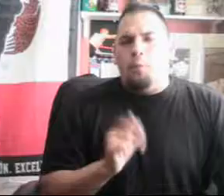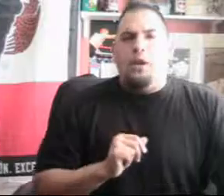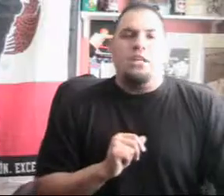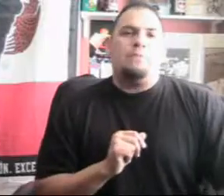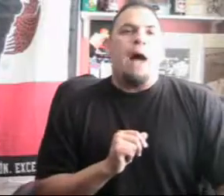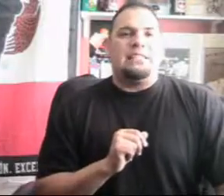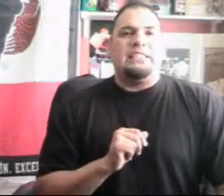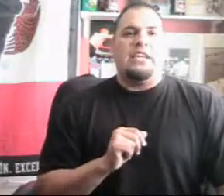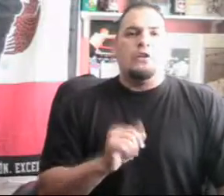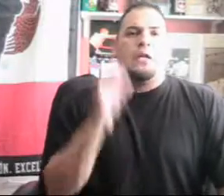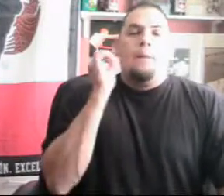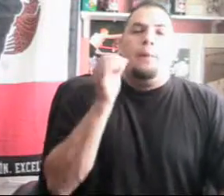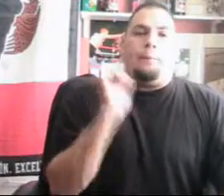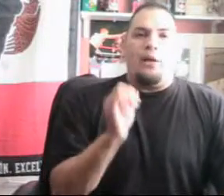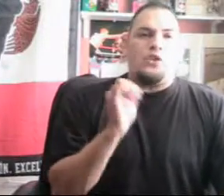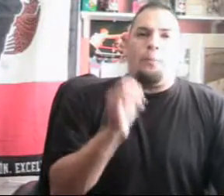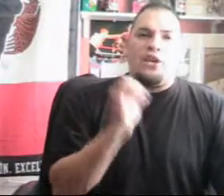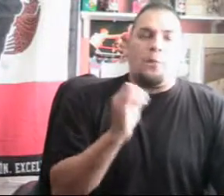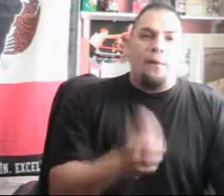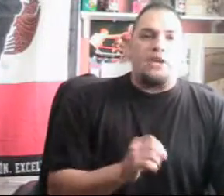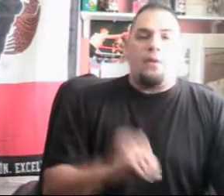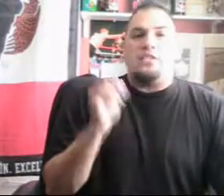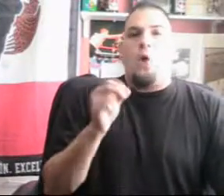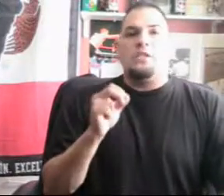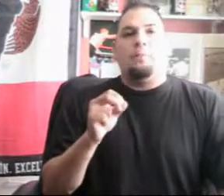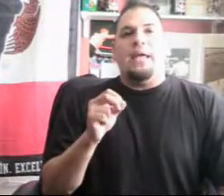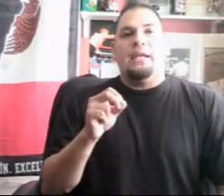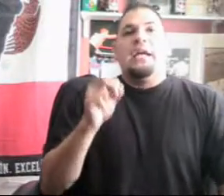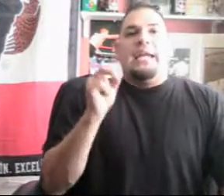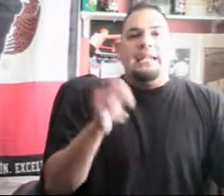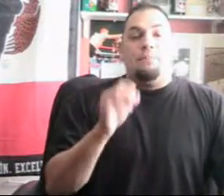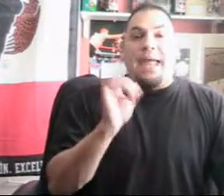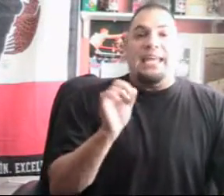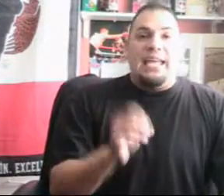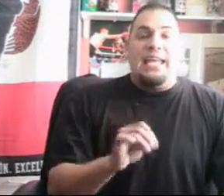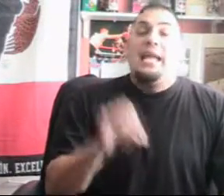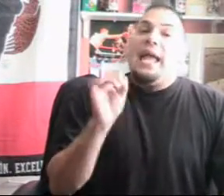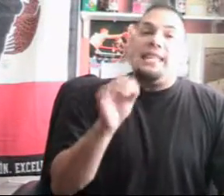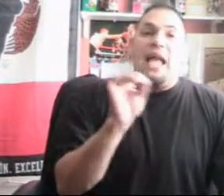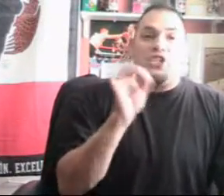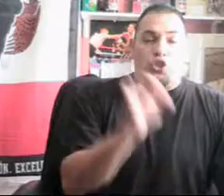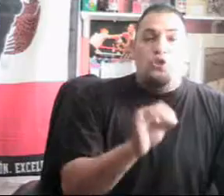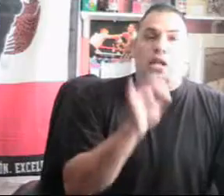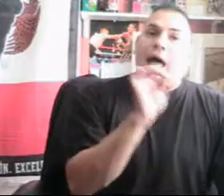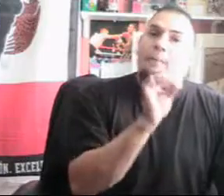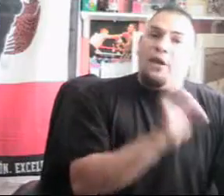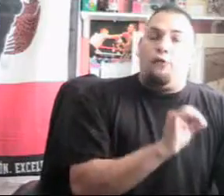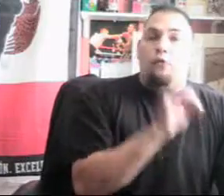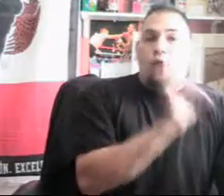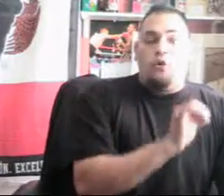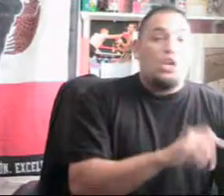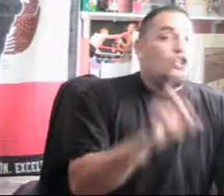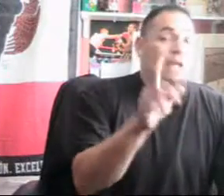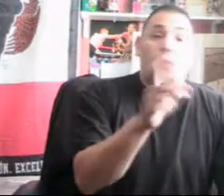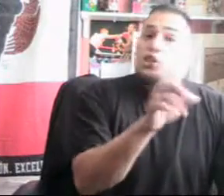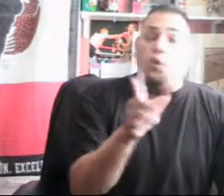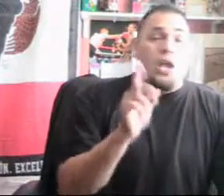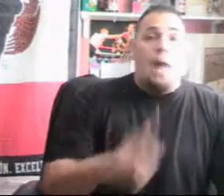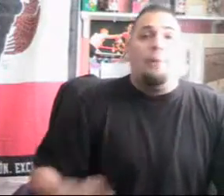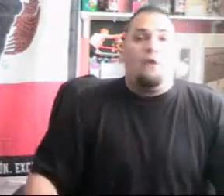little bit on his boxing skills. But pressure, pressure, pressure has always been his main key. And that suits a lot better for Roach. So that would suit a lot better